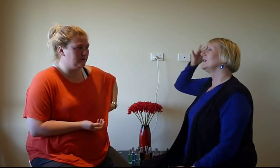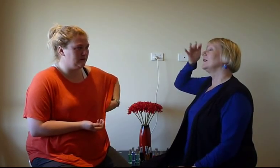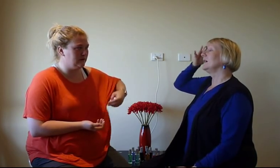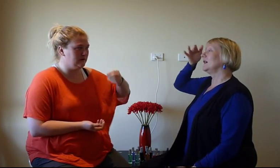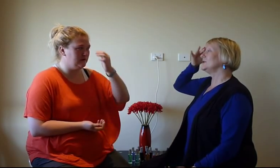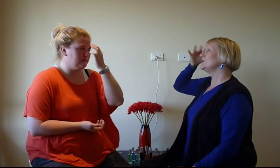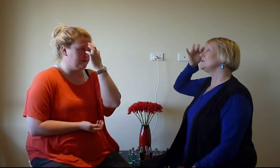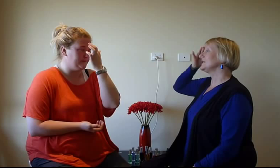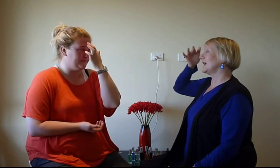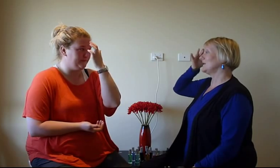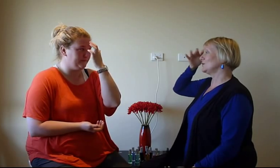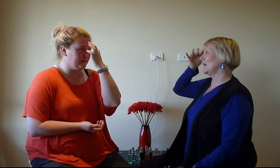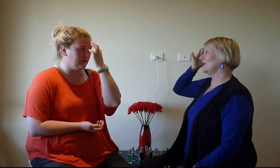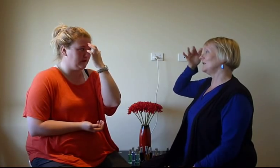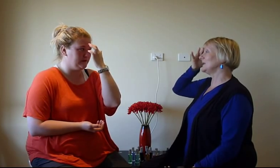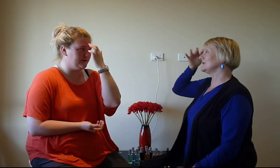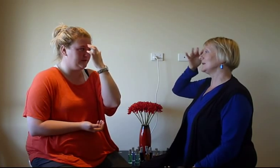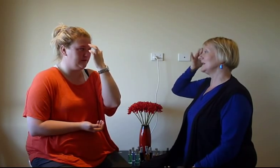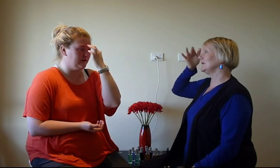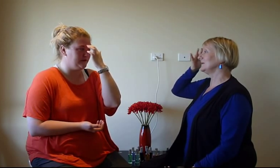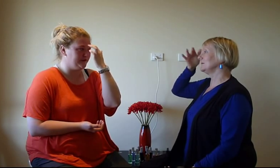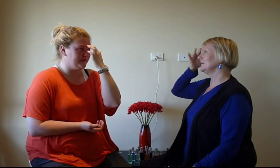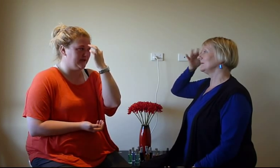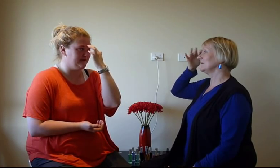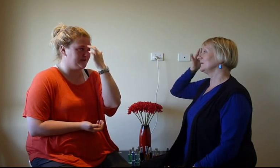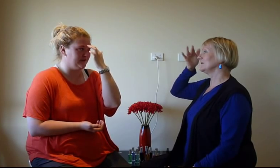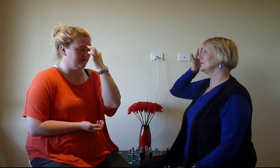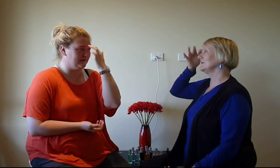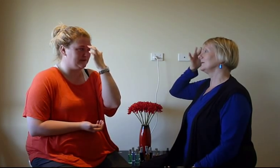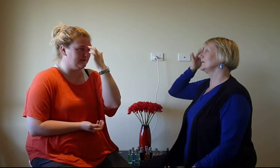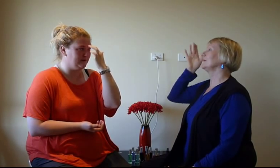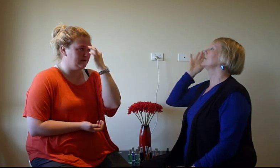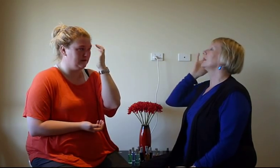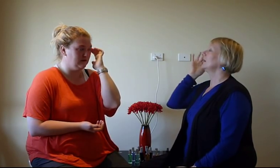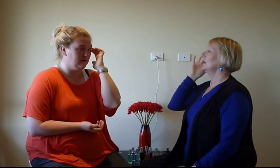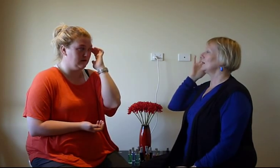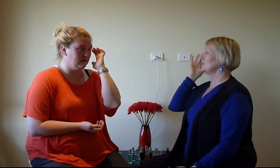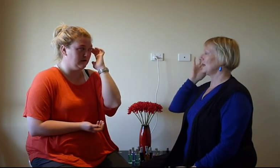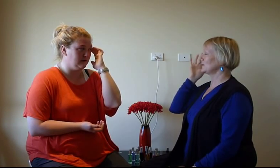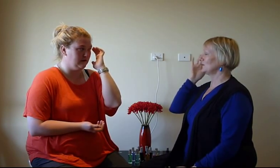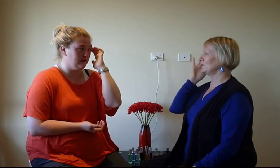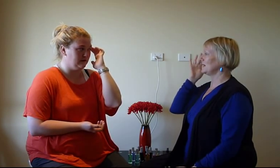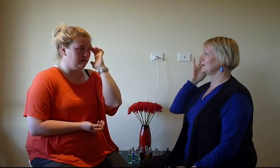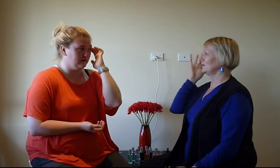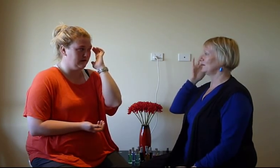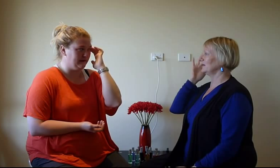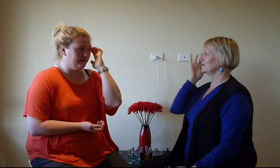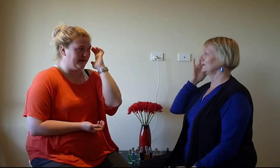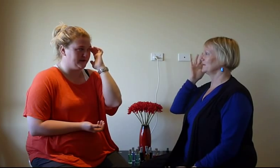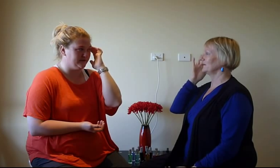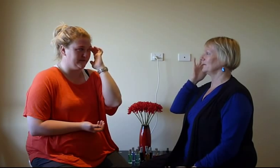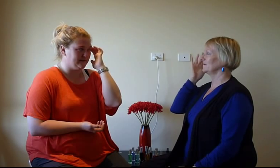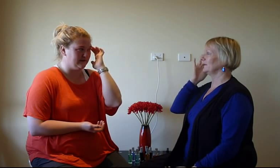I choose to have strength in my stomach. And compassion for myself.